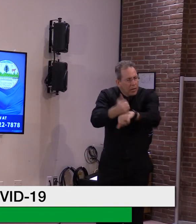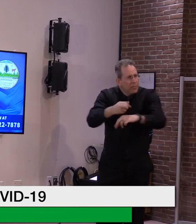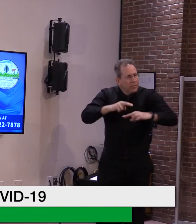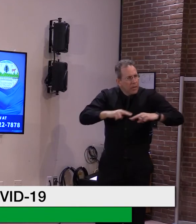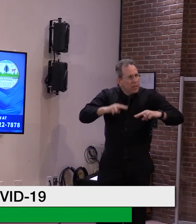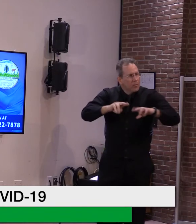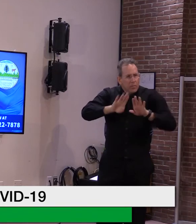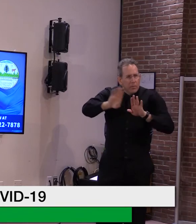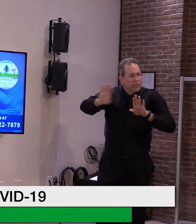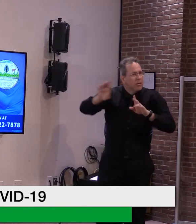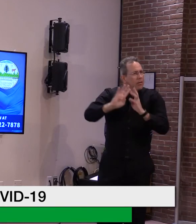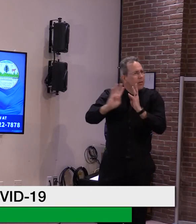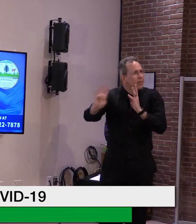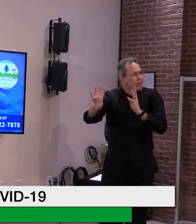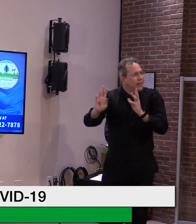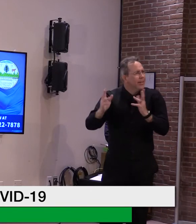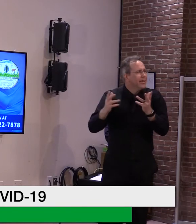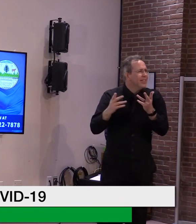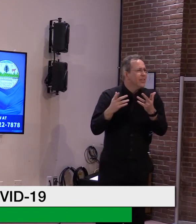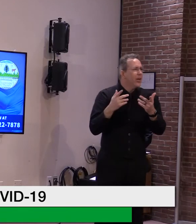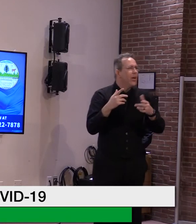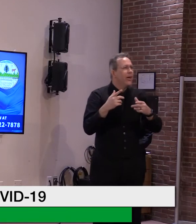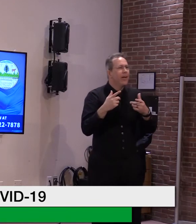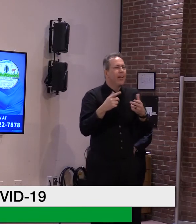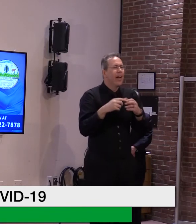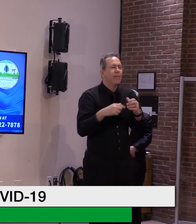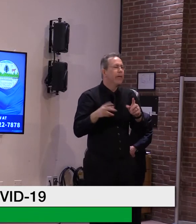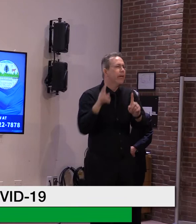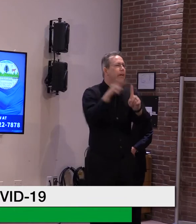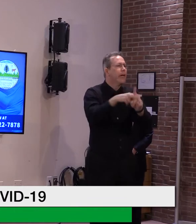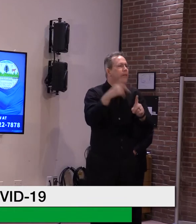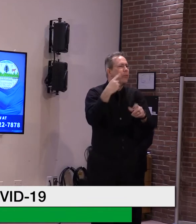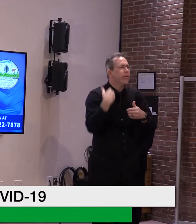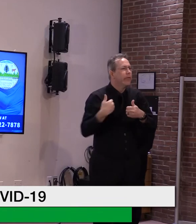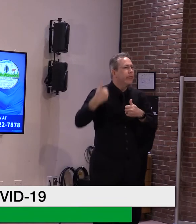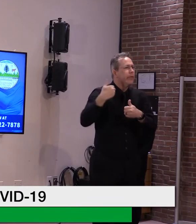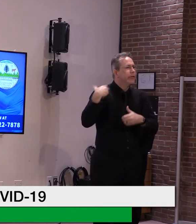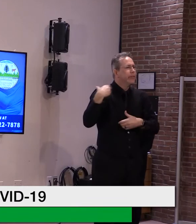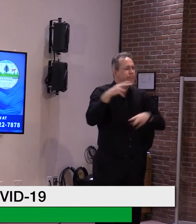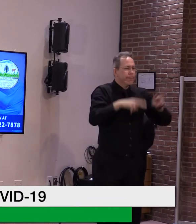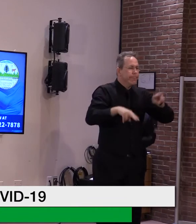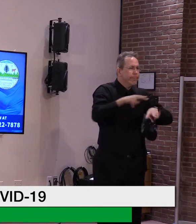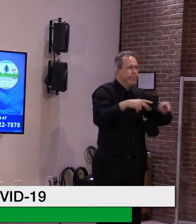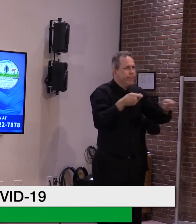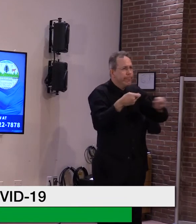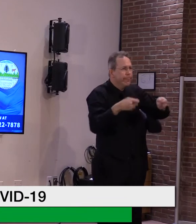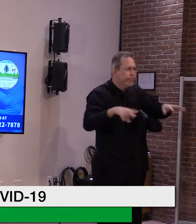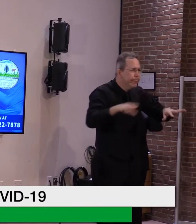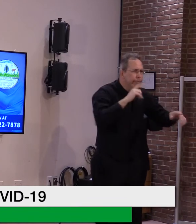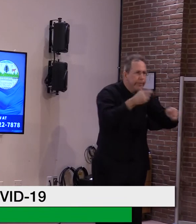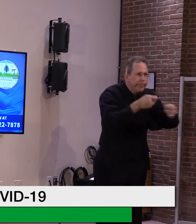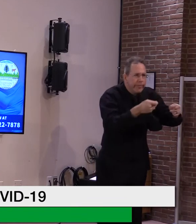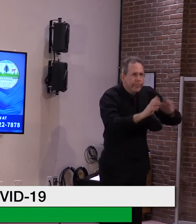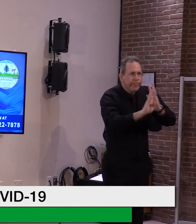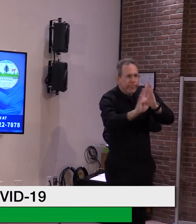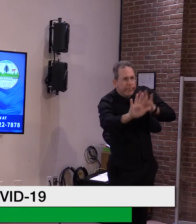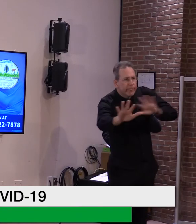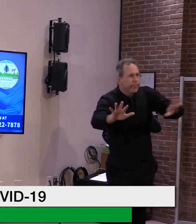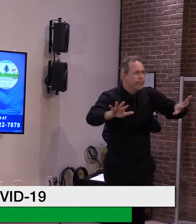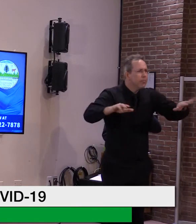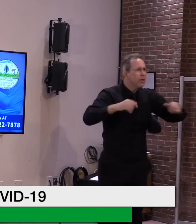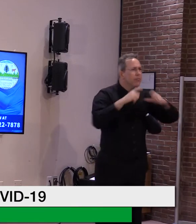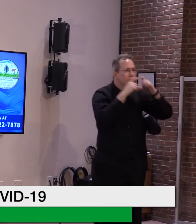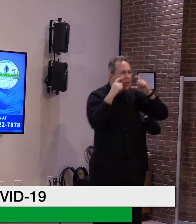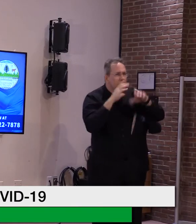deputy commissioners was on the phone with the person running the clinic. And quickly we learned from people who were in the